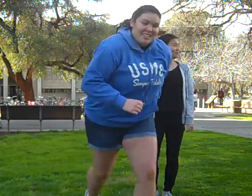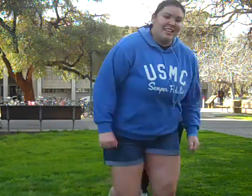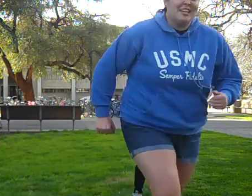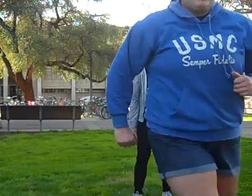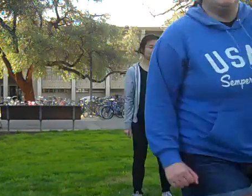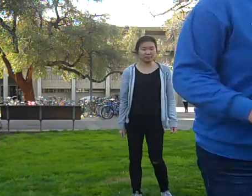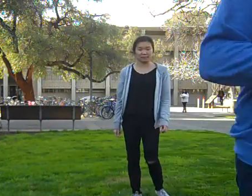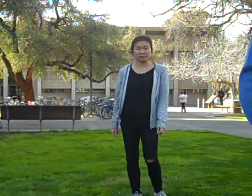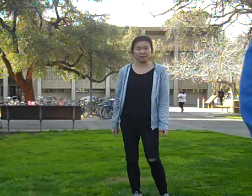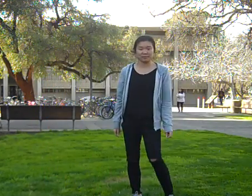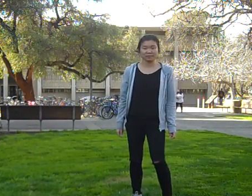Cha-cha.